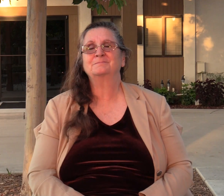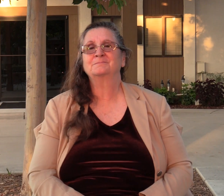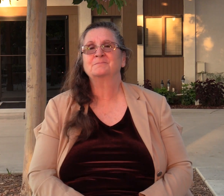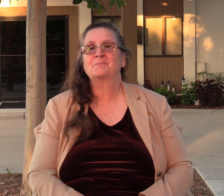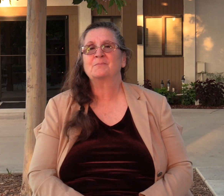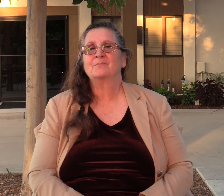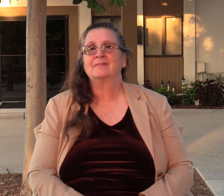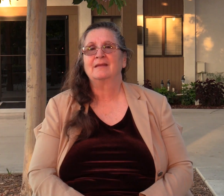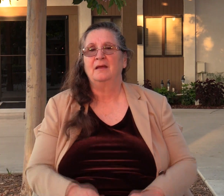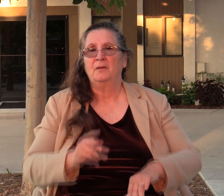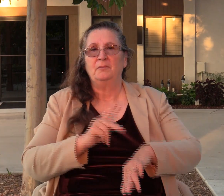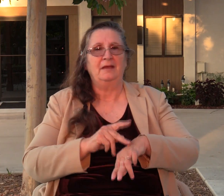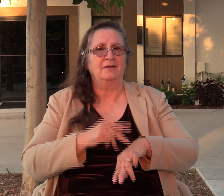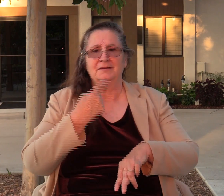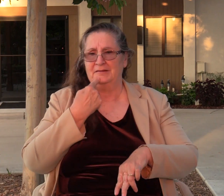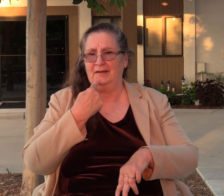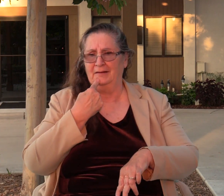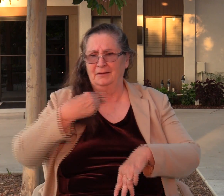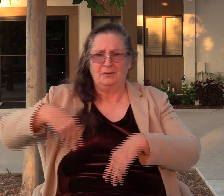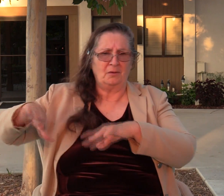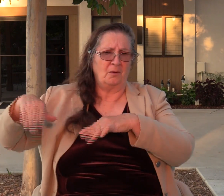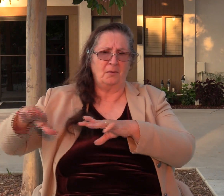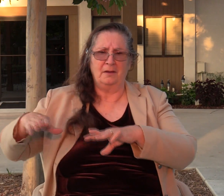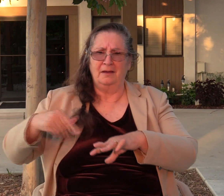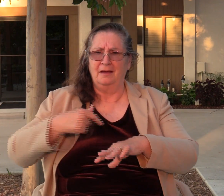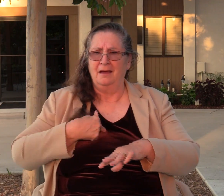Peter said, Lord, go away from me. I'm a sinful man.